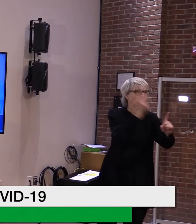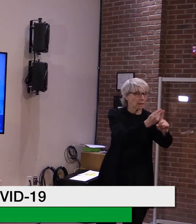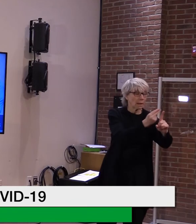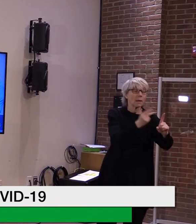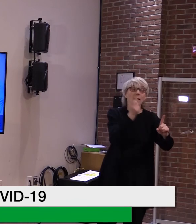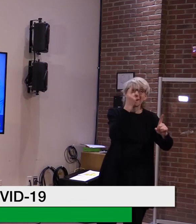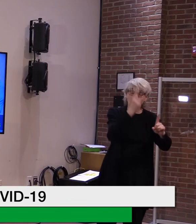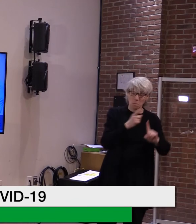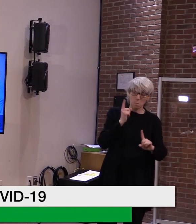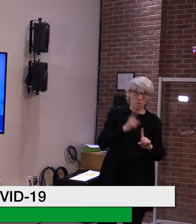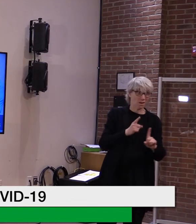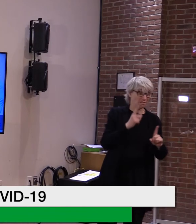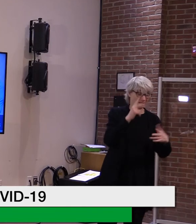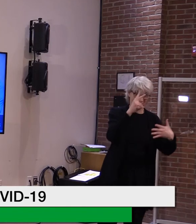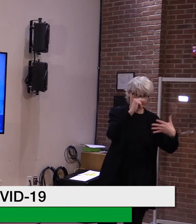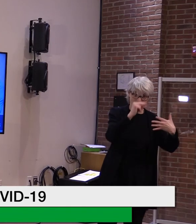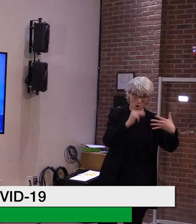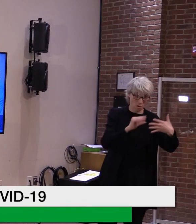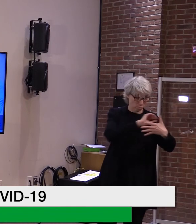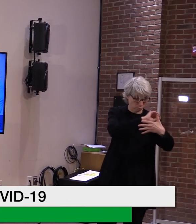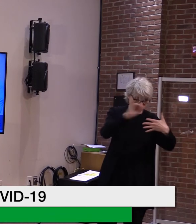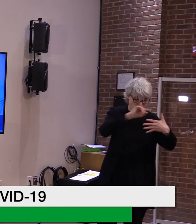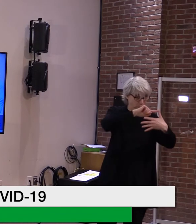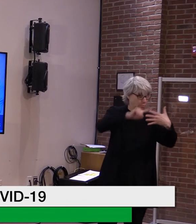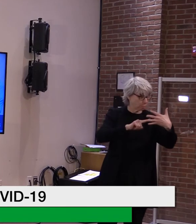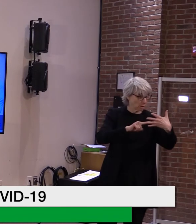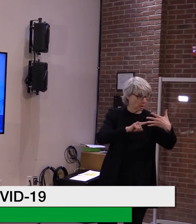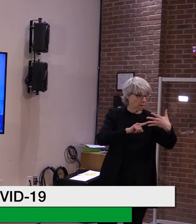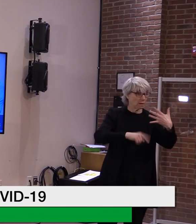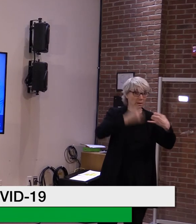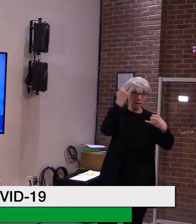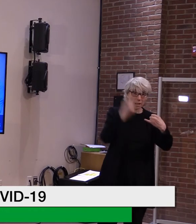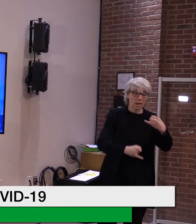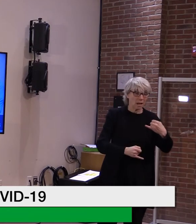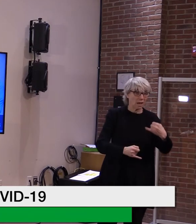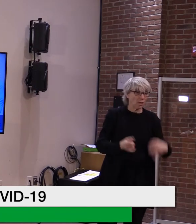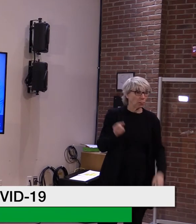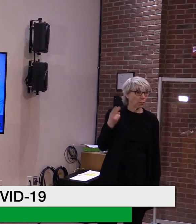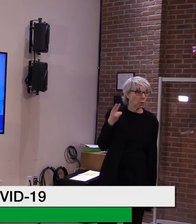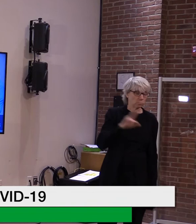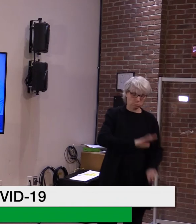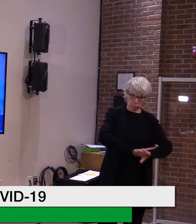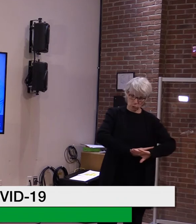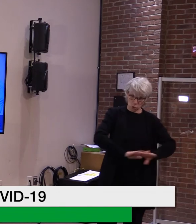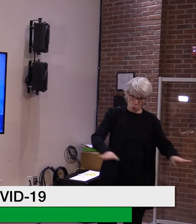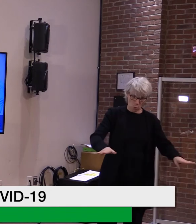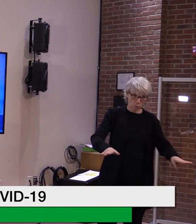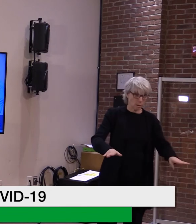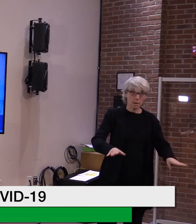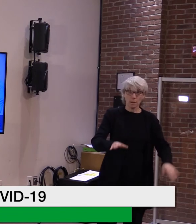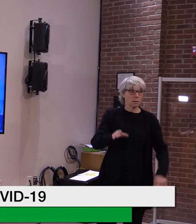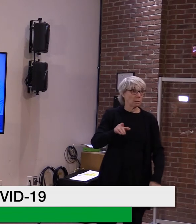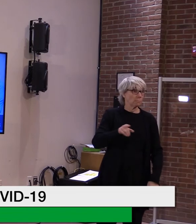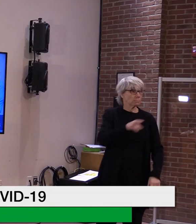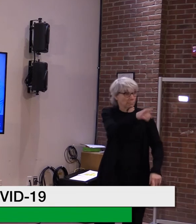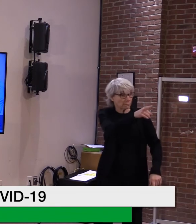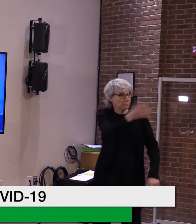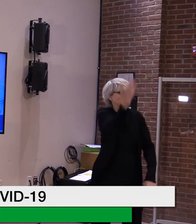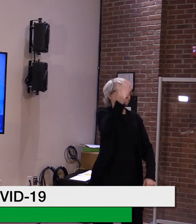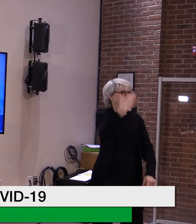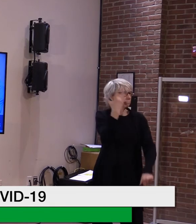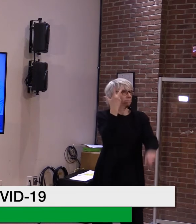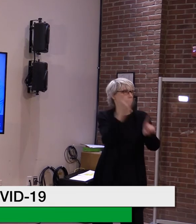of the day, if there is no one, um, then, uh, don't waste that dosage. Get it into somebody's arms